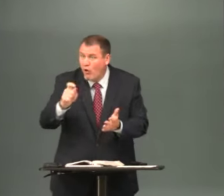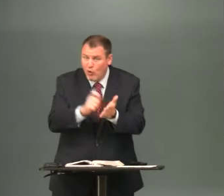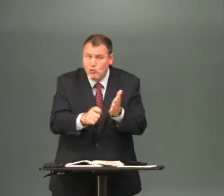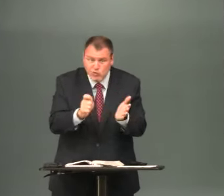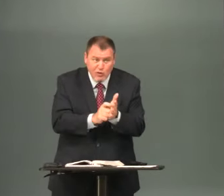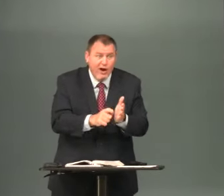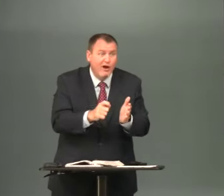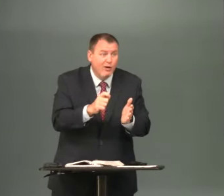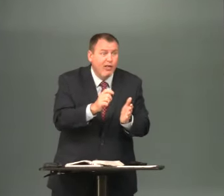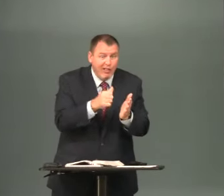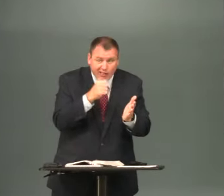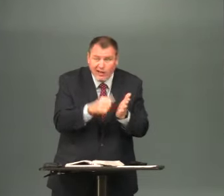makes sense